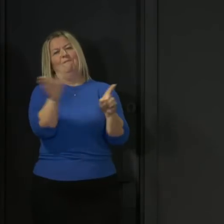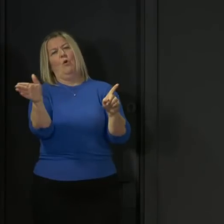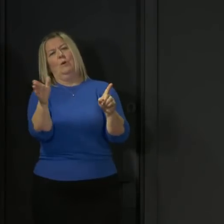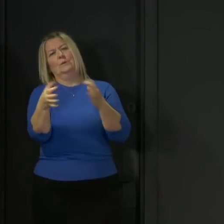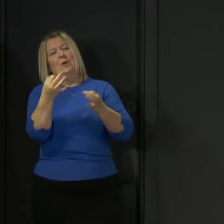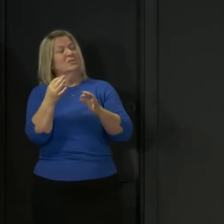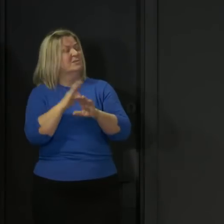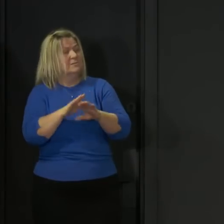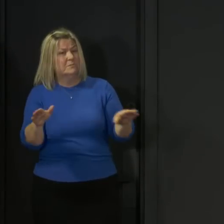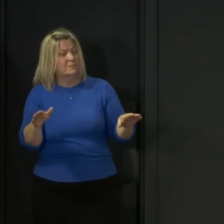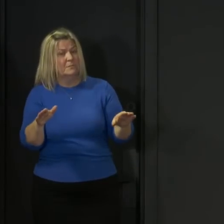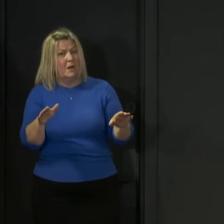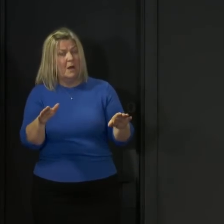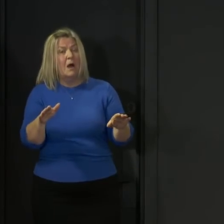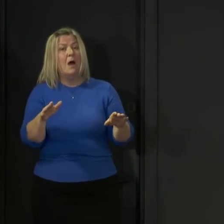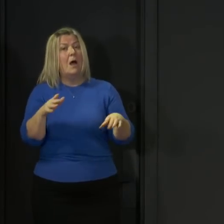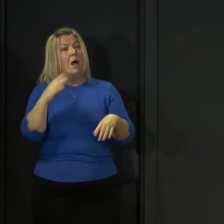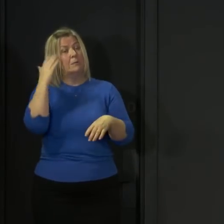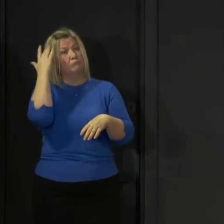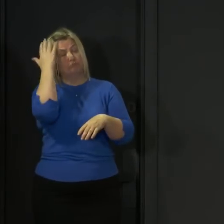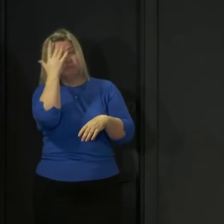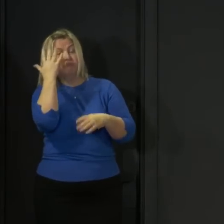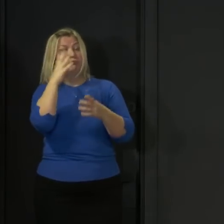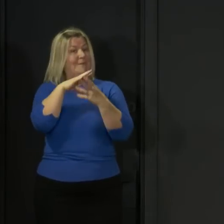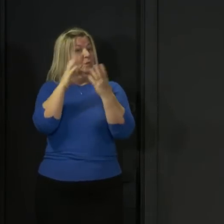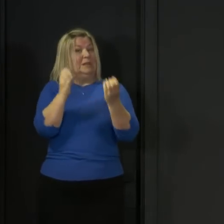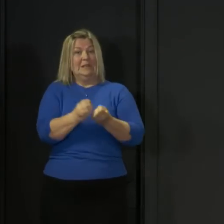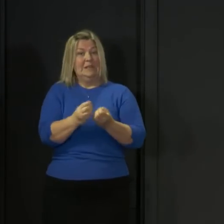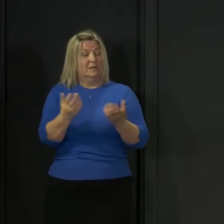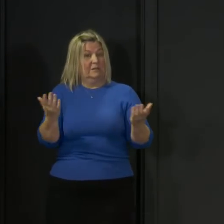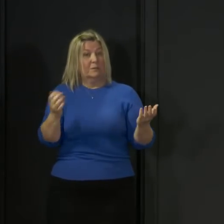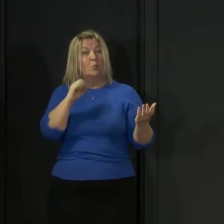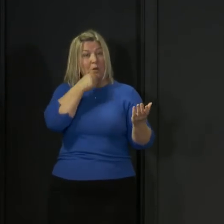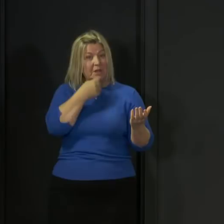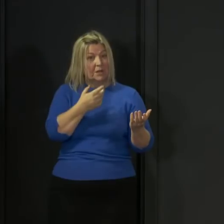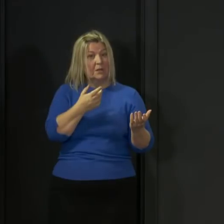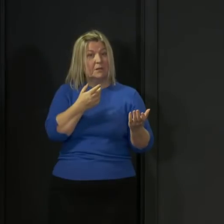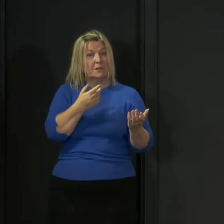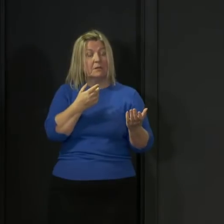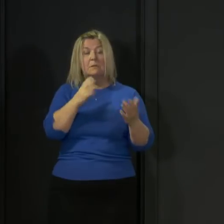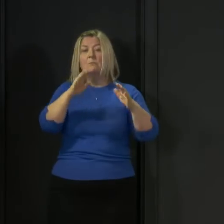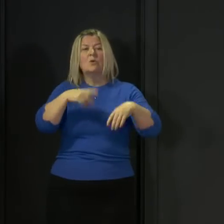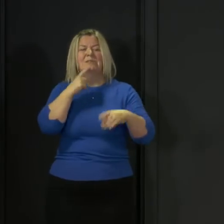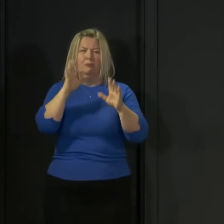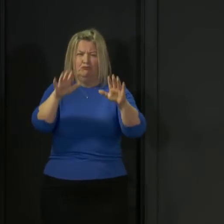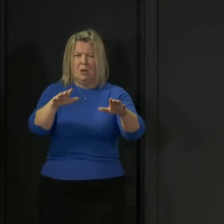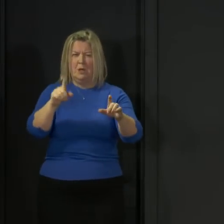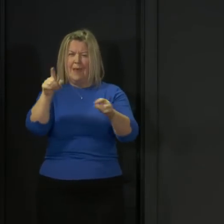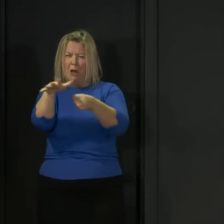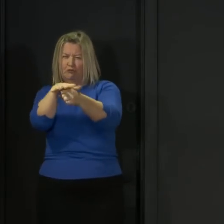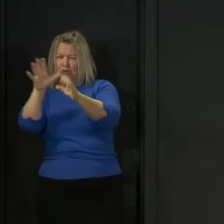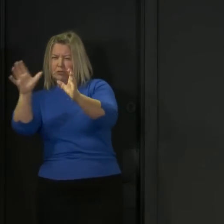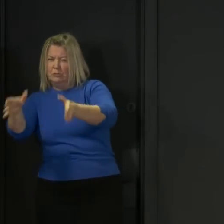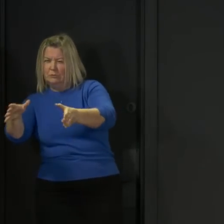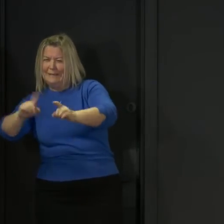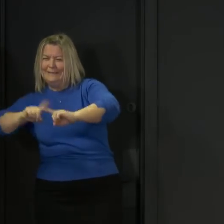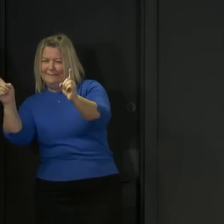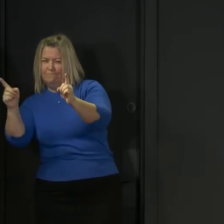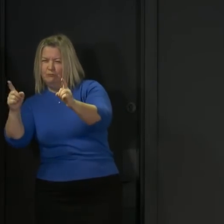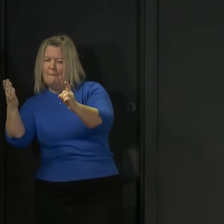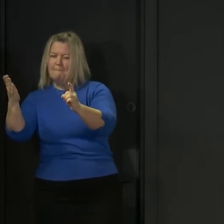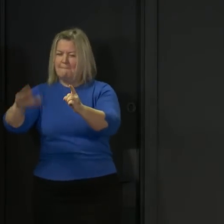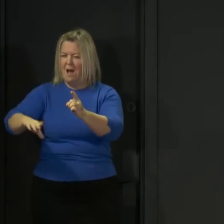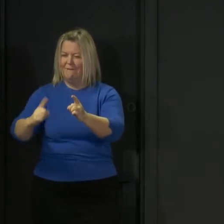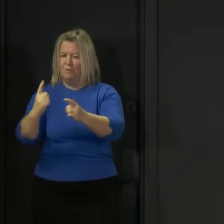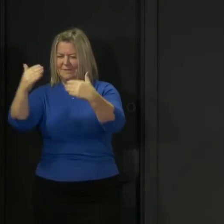haven't ruled anything out, but equally we're not at a stage where we are saying, yes, we're going to take a regionally different approach, because, as I